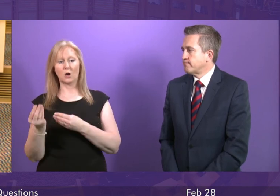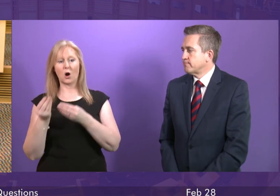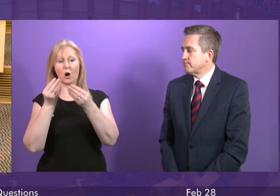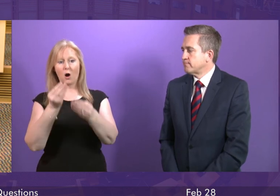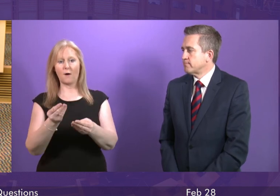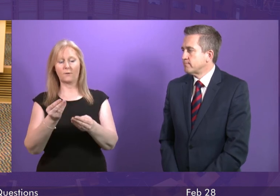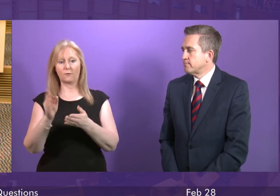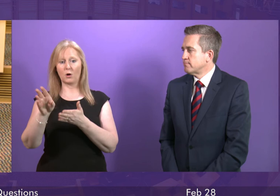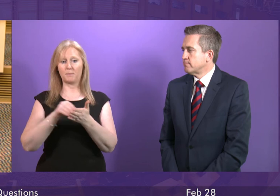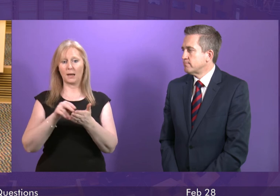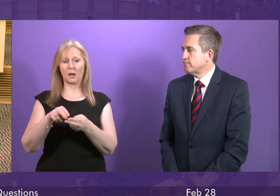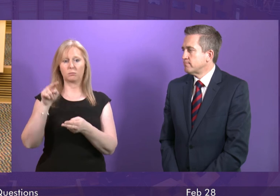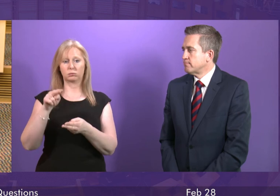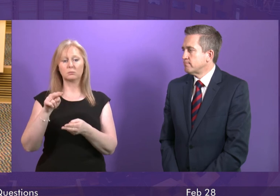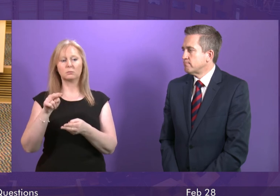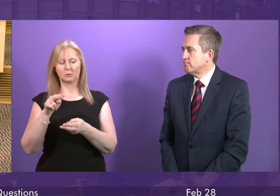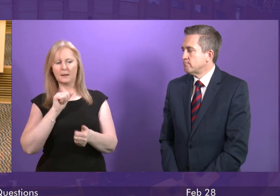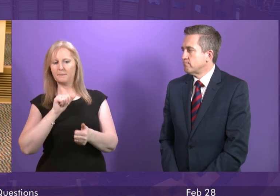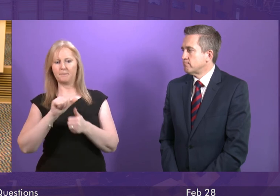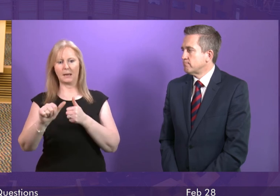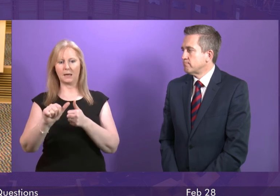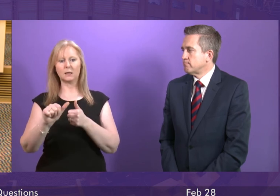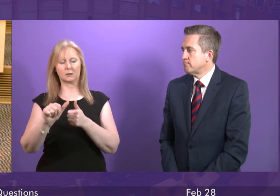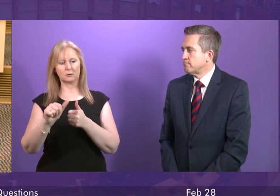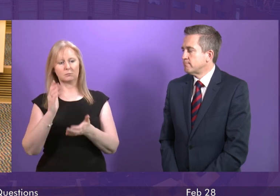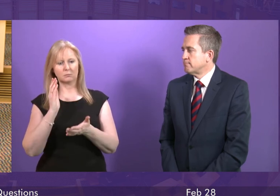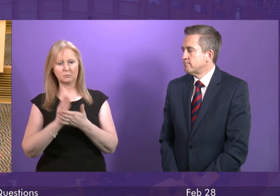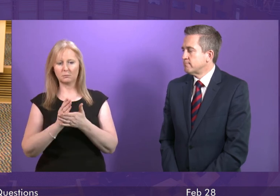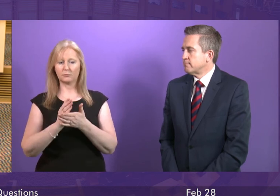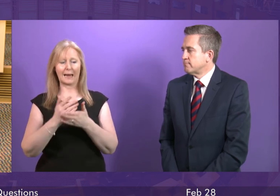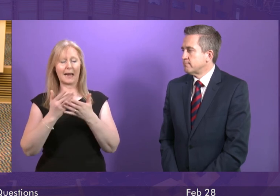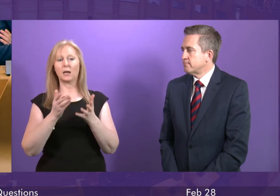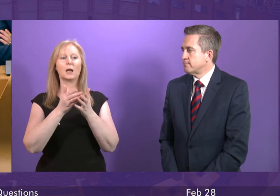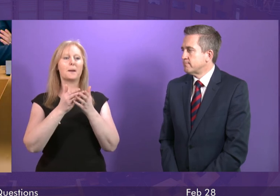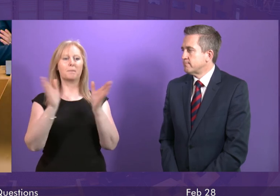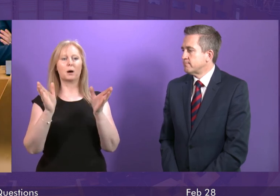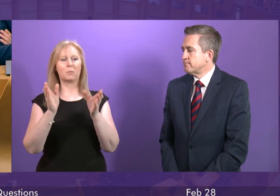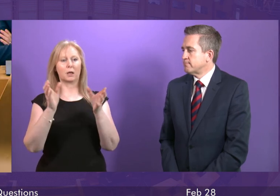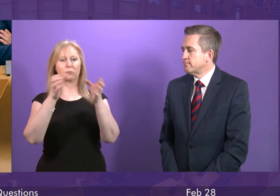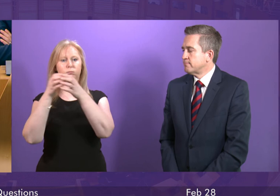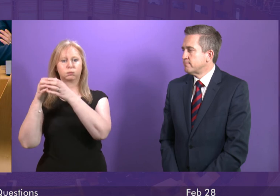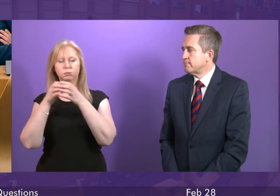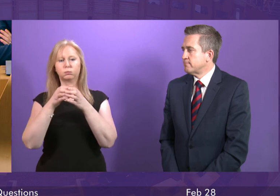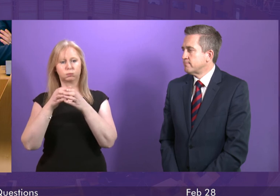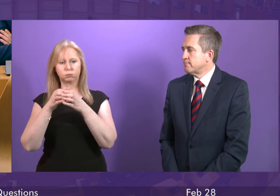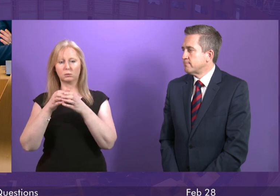terms of pay is the best offer that has been made to any group of public sector workers, not just in Scotland, but anywhere in the